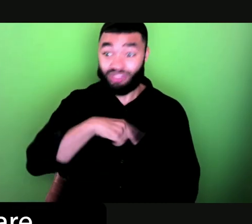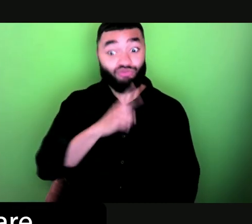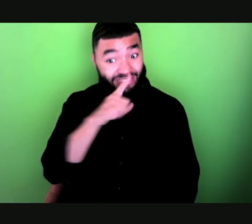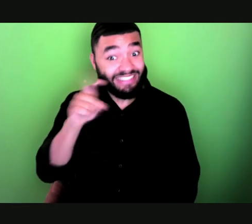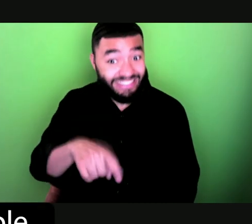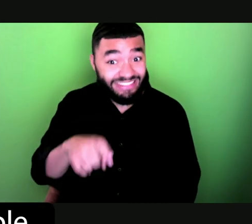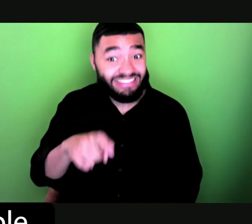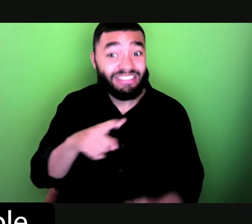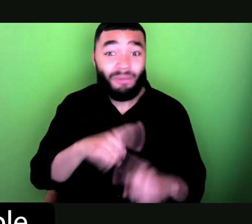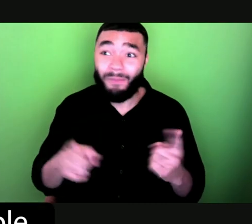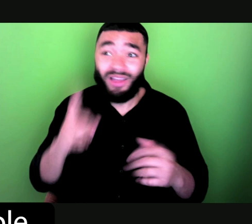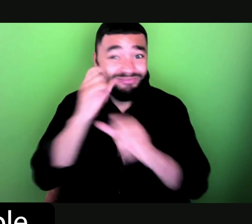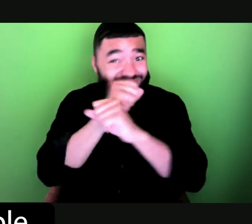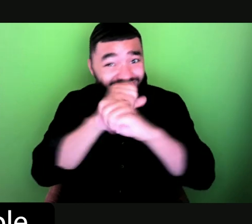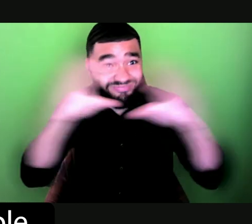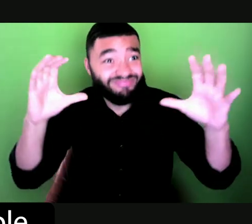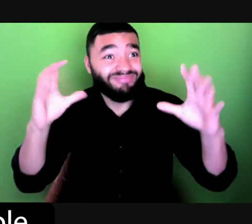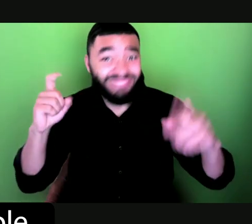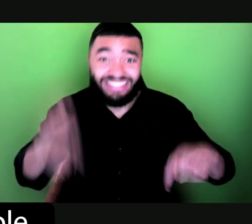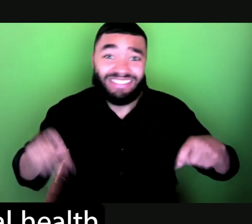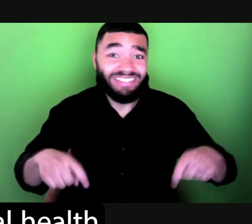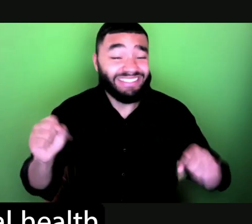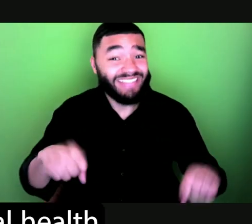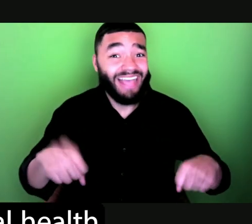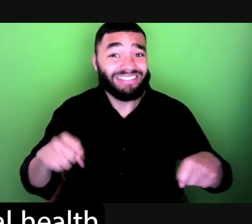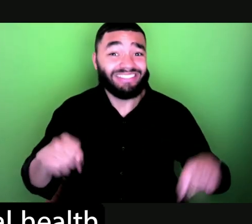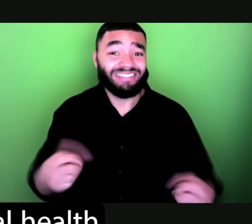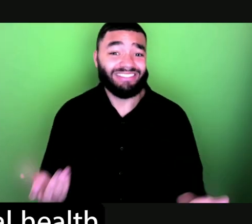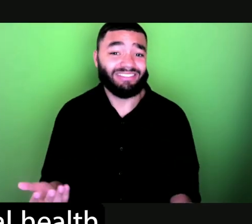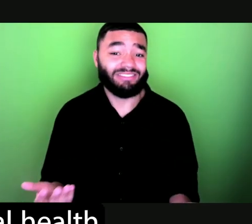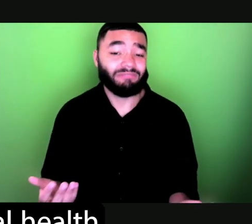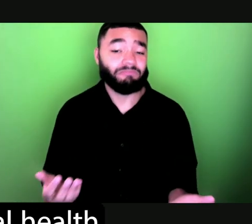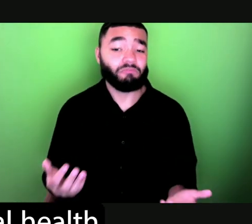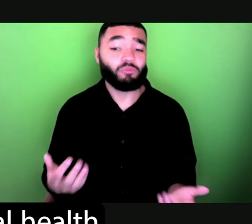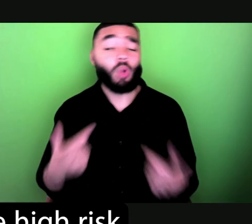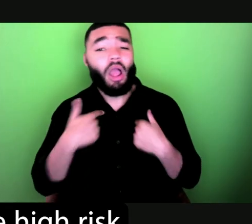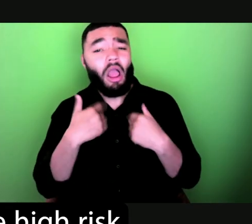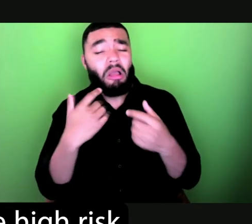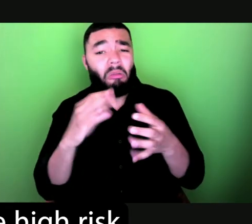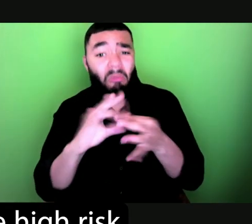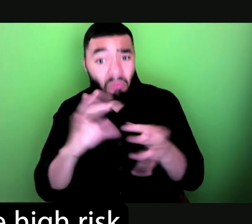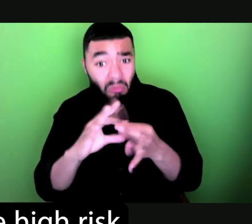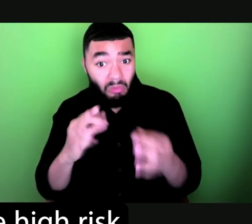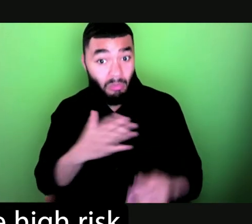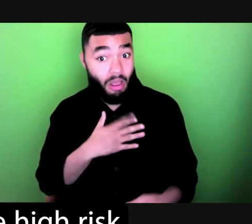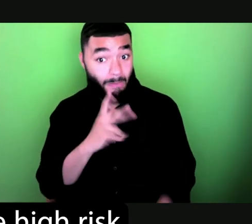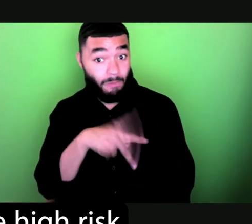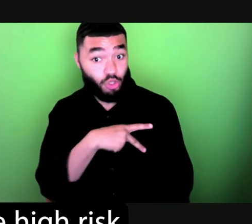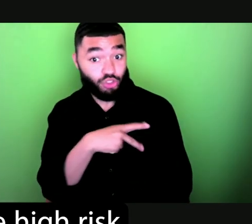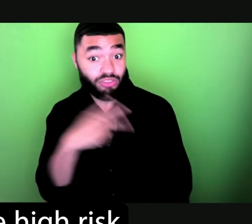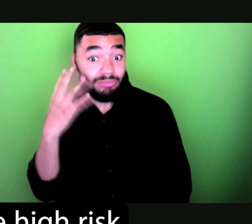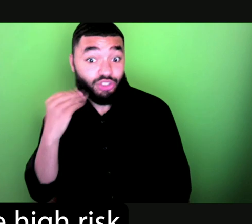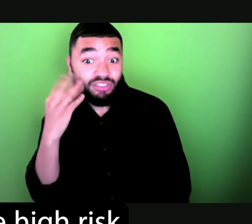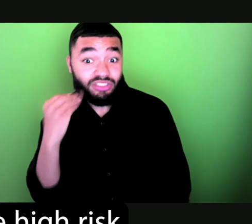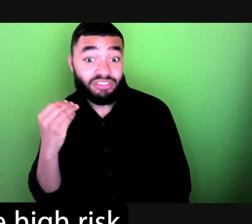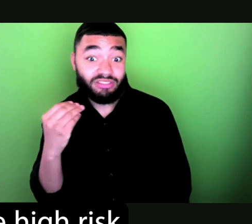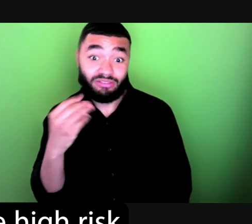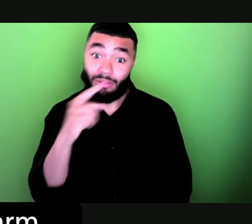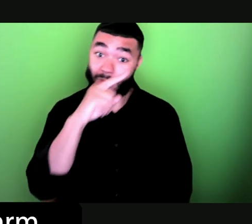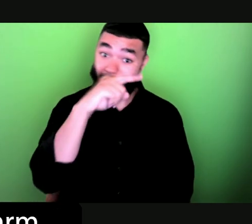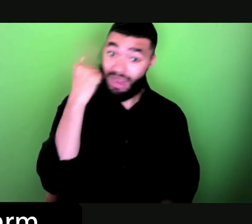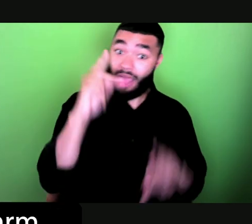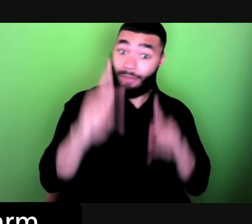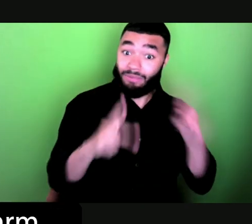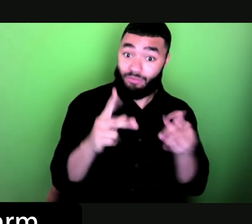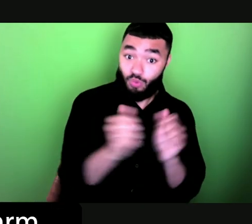experience, Black people with disabilities, especially mental health disabilities, are not only at the high risk of arrest, incarceration,